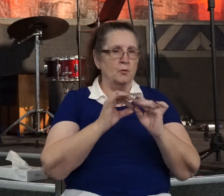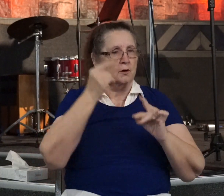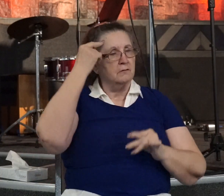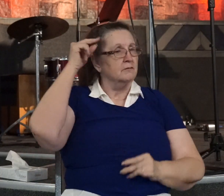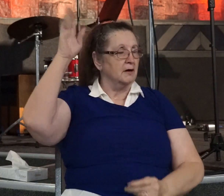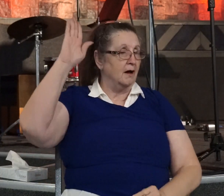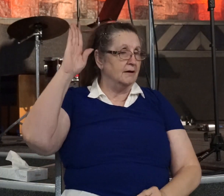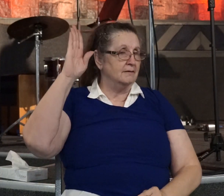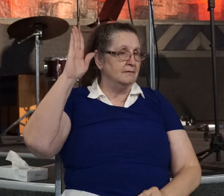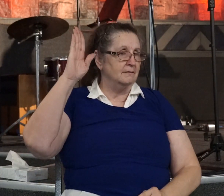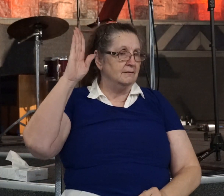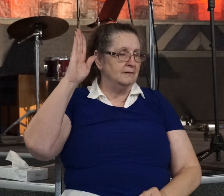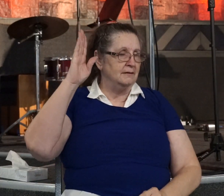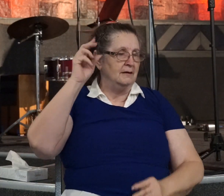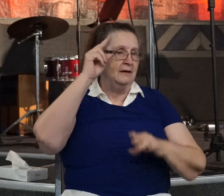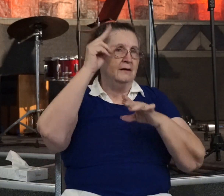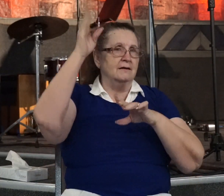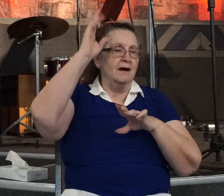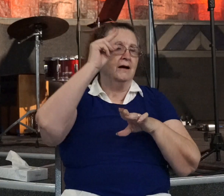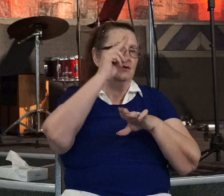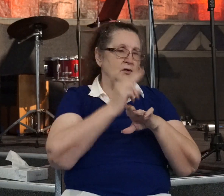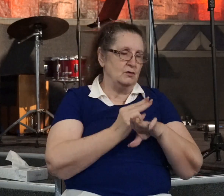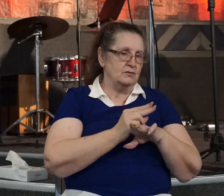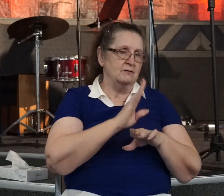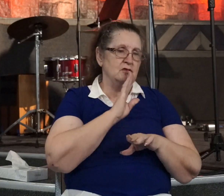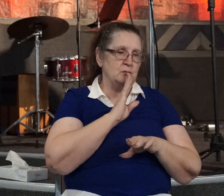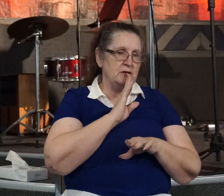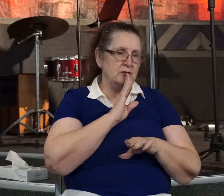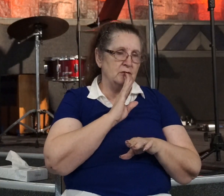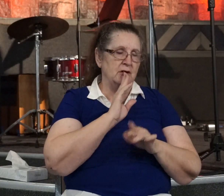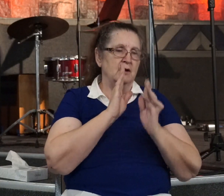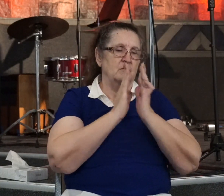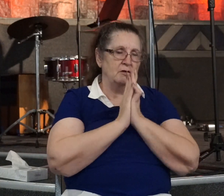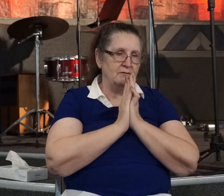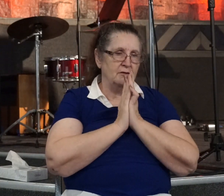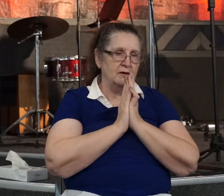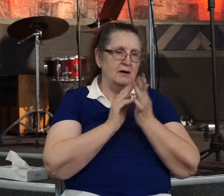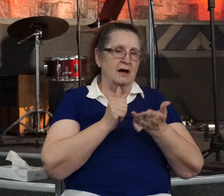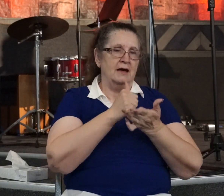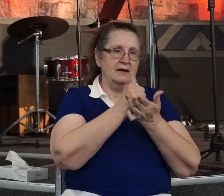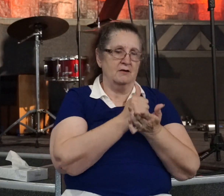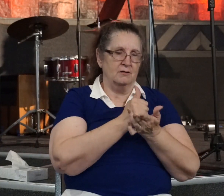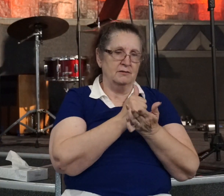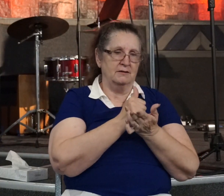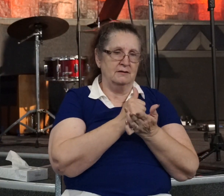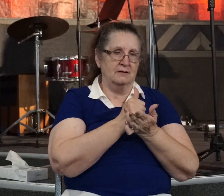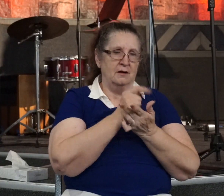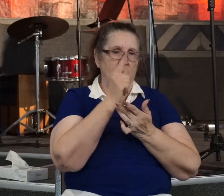Ananias was used by God to speak to, pray for, and help one man